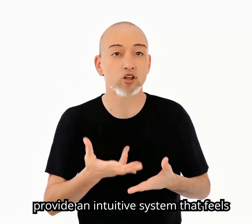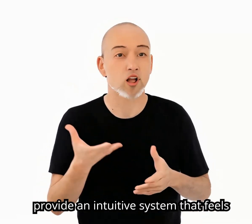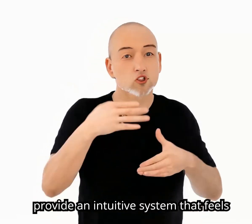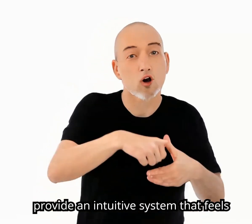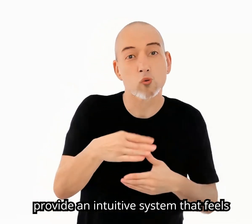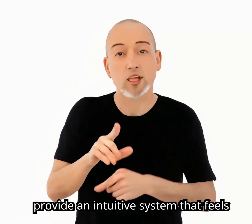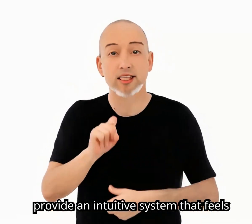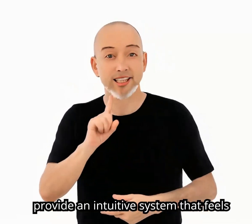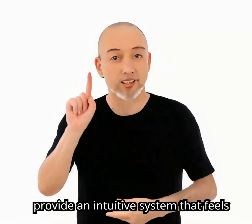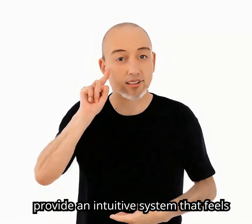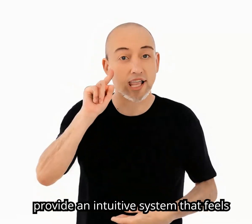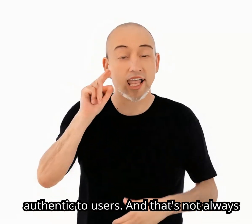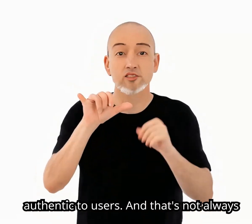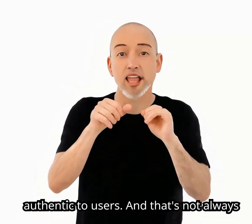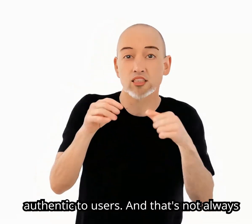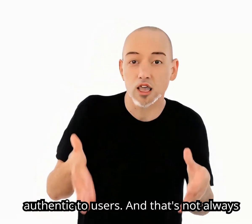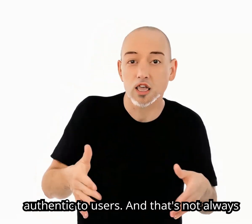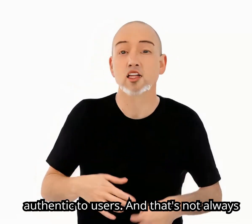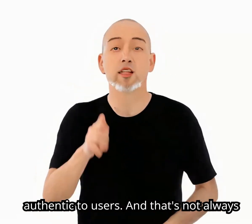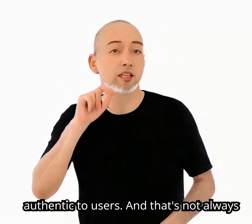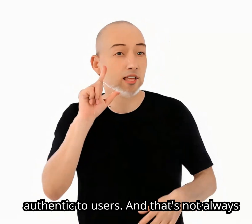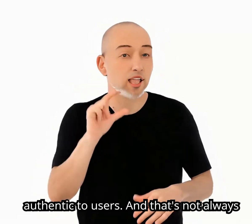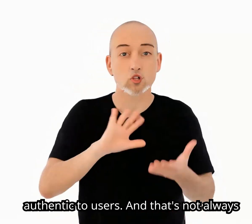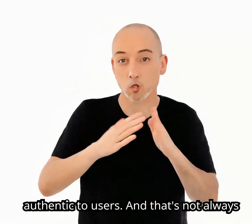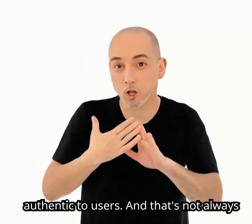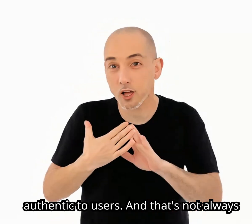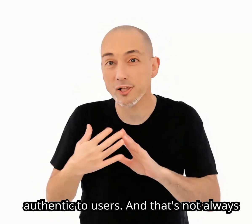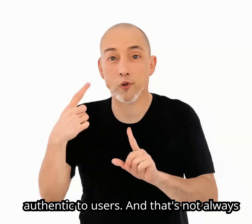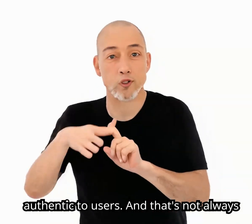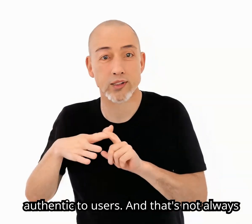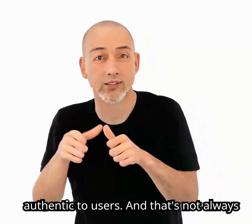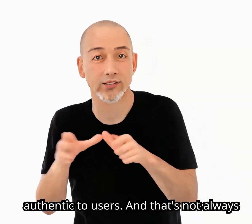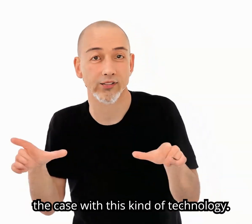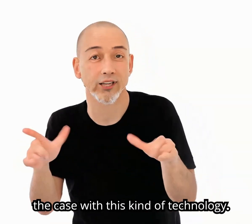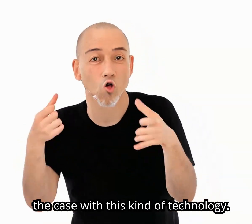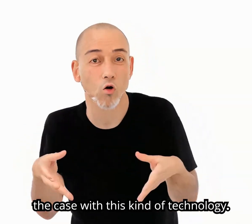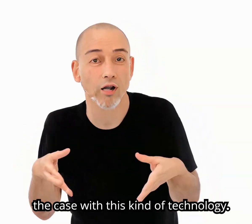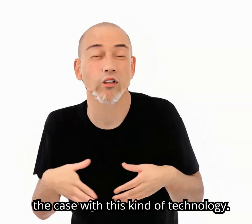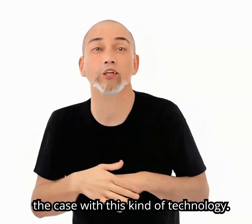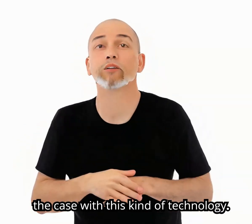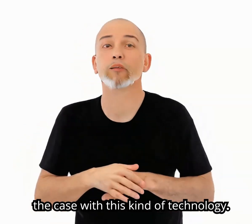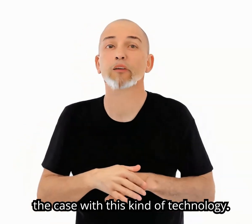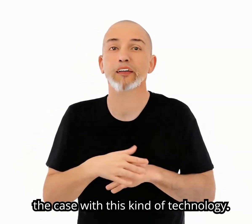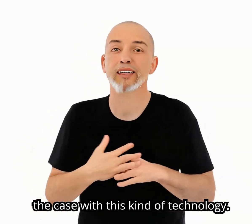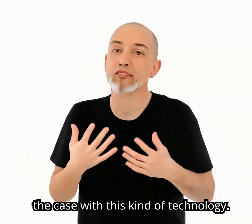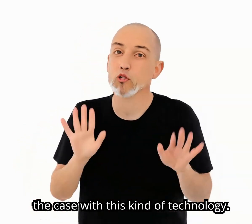intuitive system that feels authentic to users, and that's not always the case with this kind of technology.